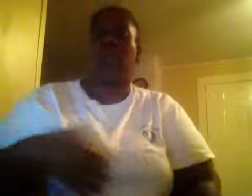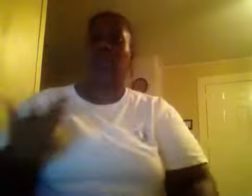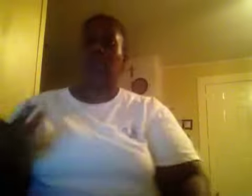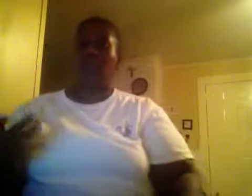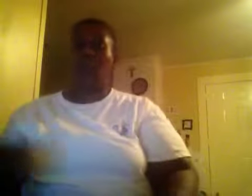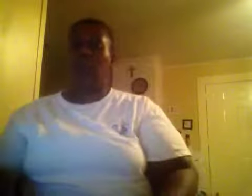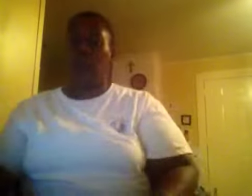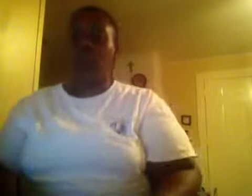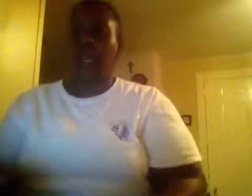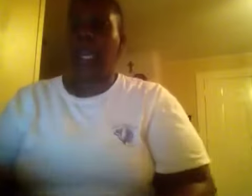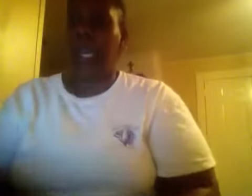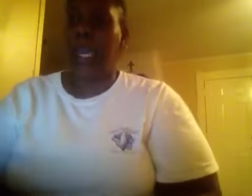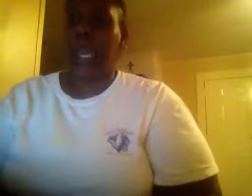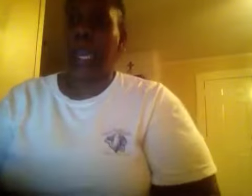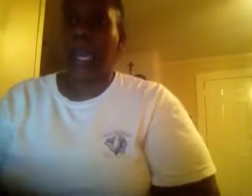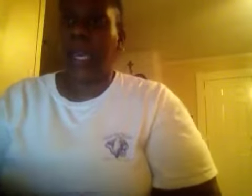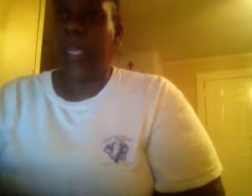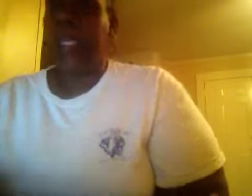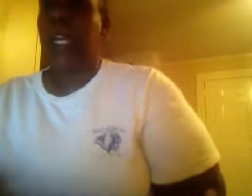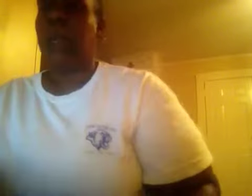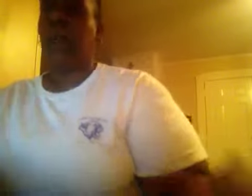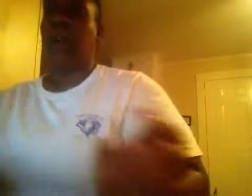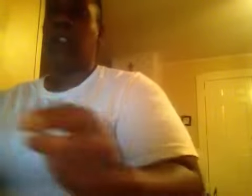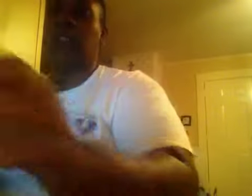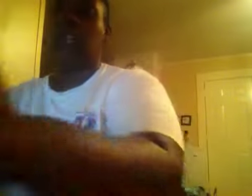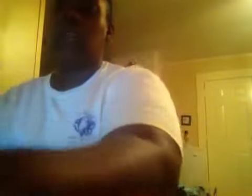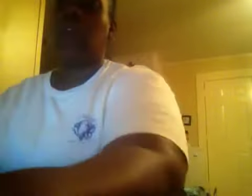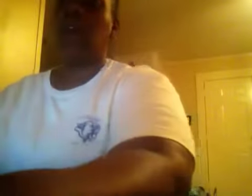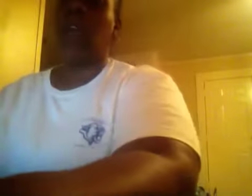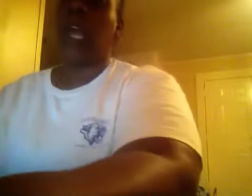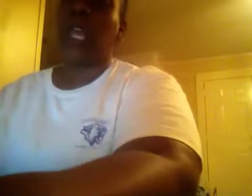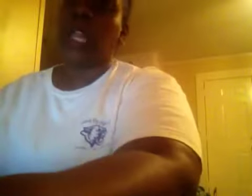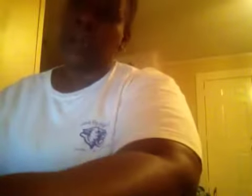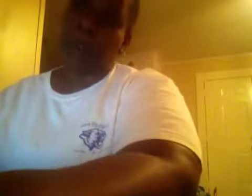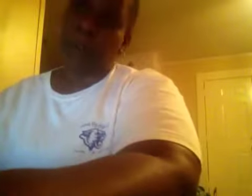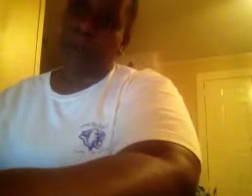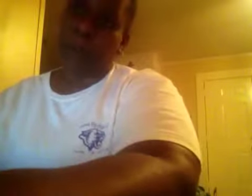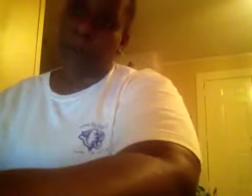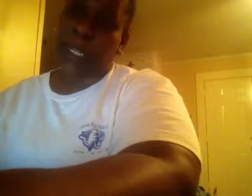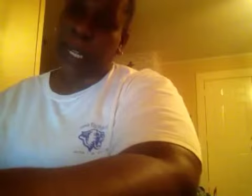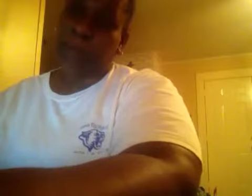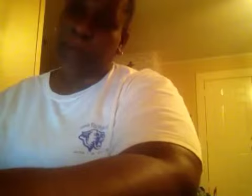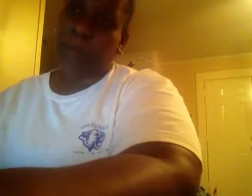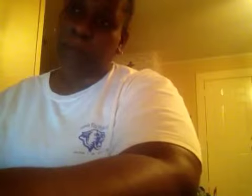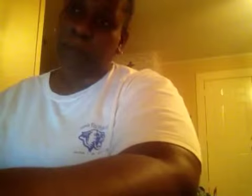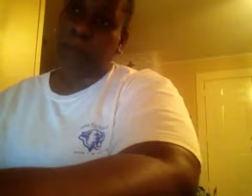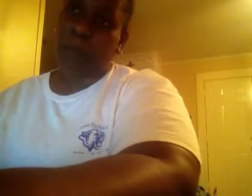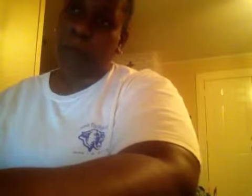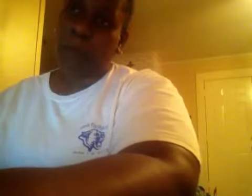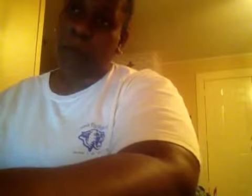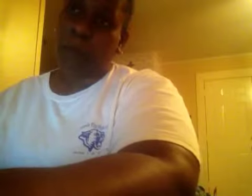So, I'm going to go ahead and pause the video, and then I'm going to do my retab. we ... ...